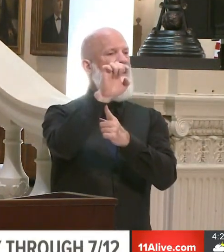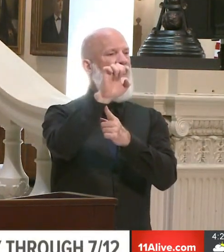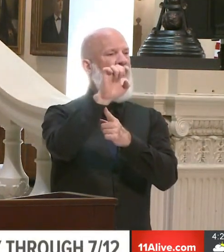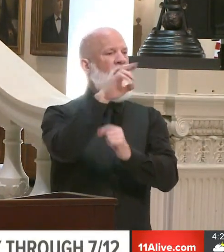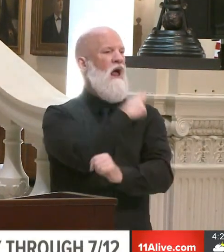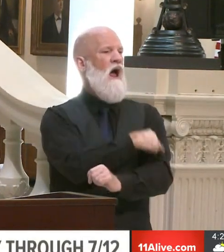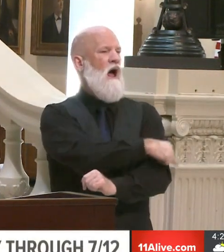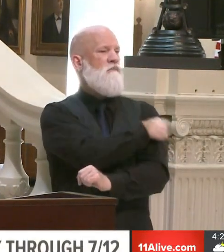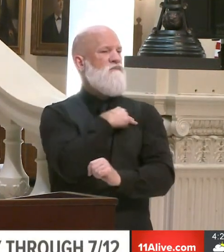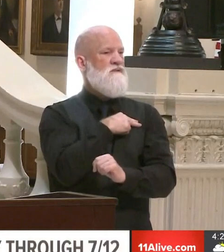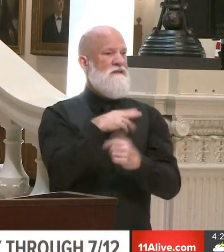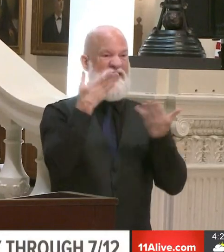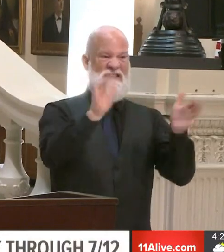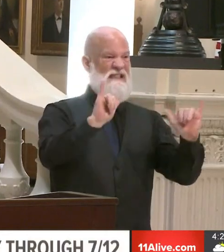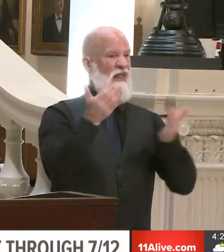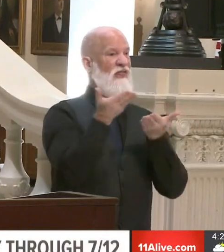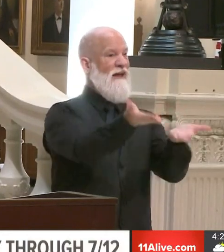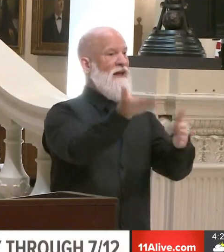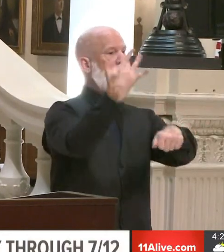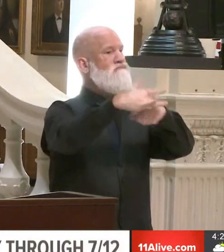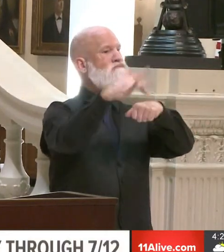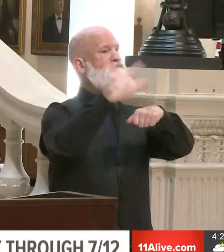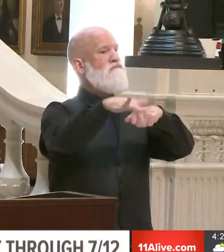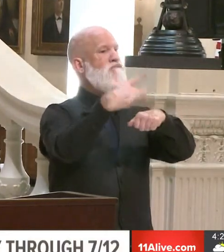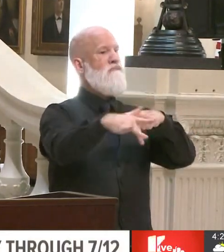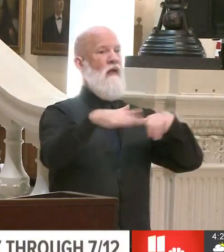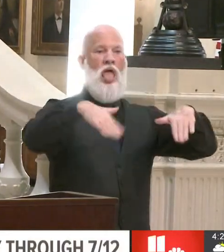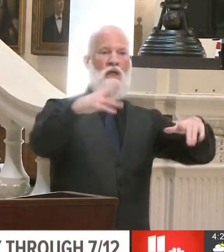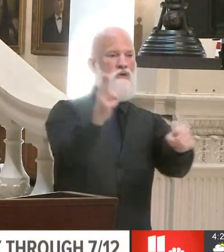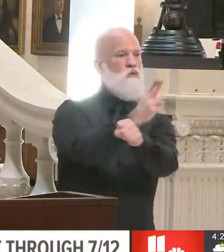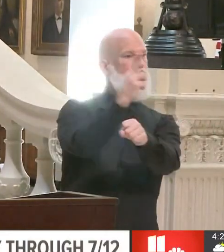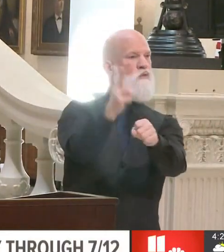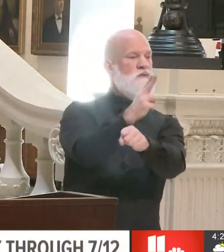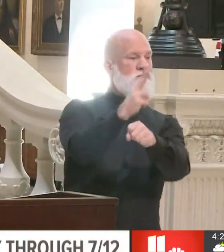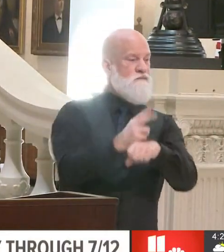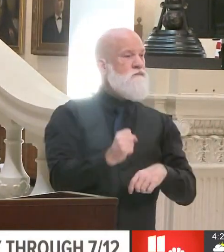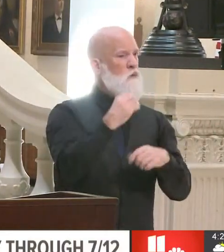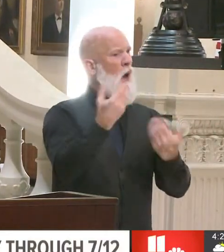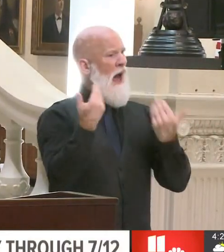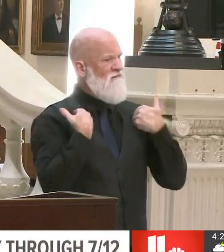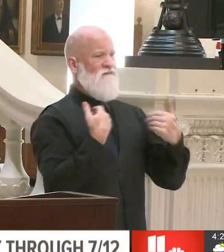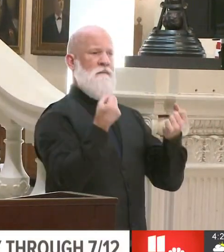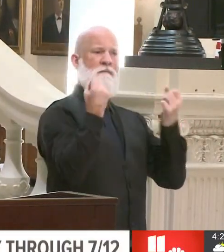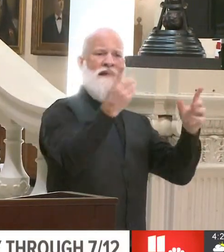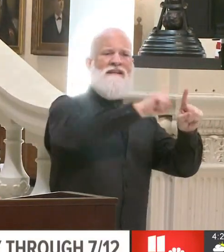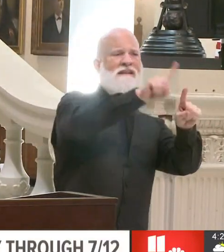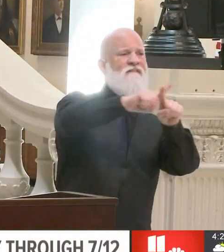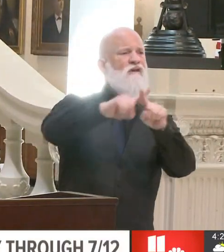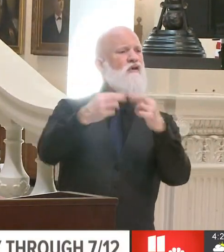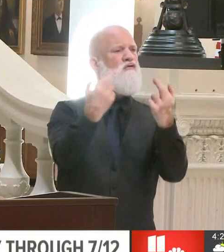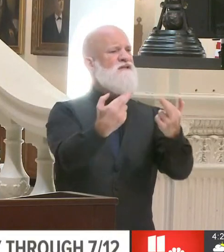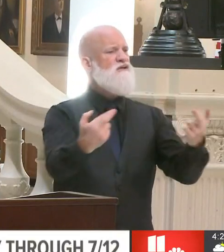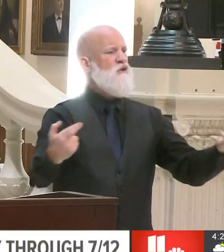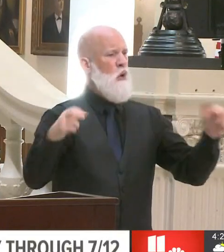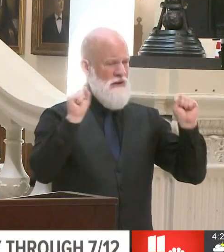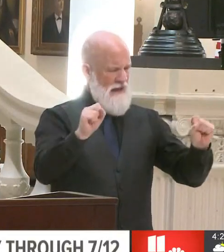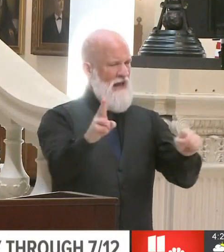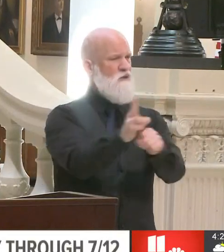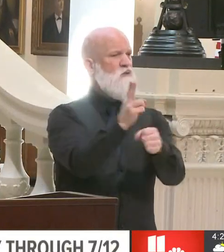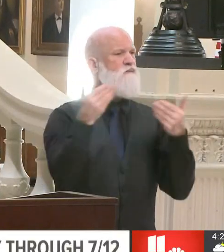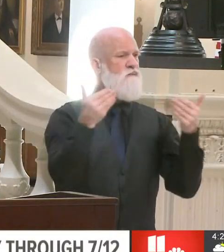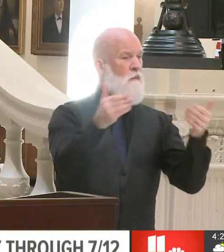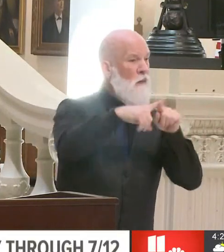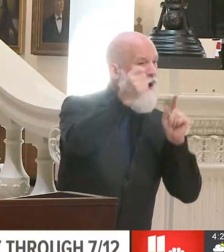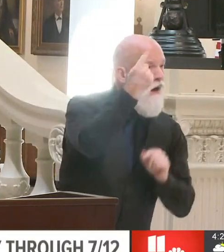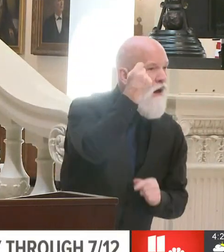If it was it wasn't much so we're we're moving to those places of concern very quickly. We're